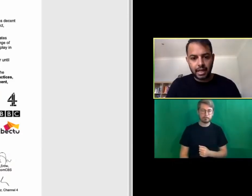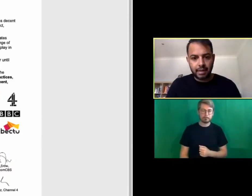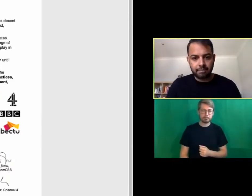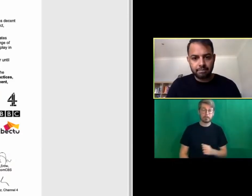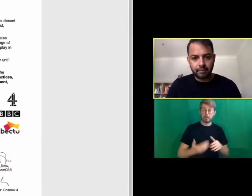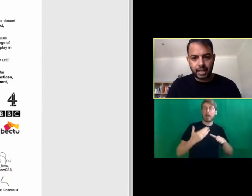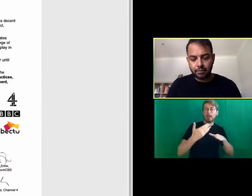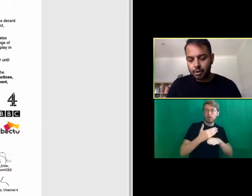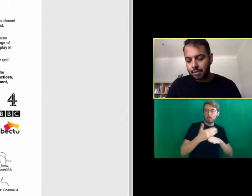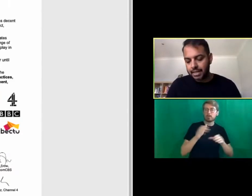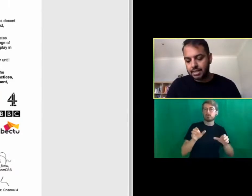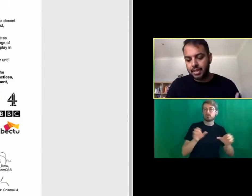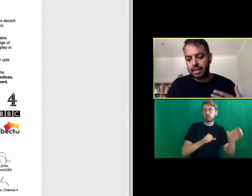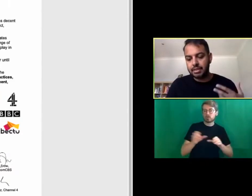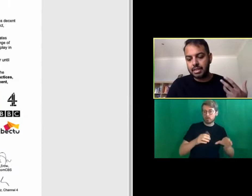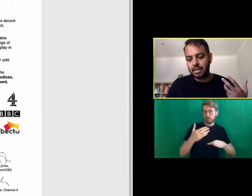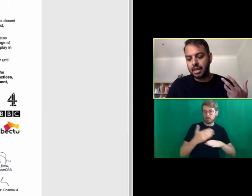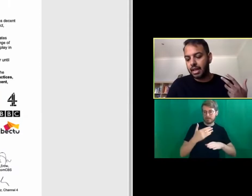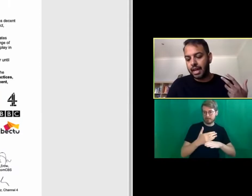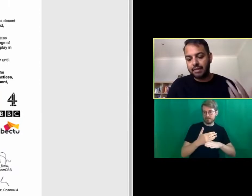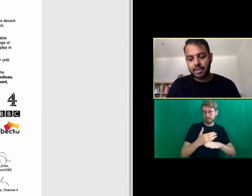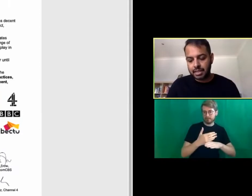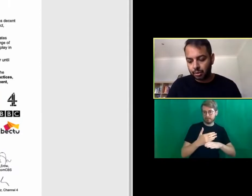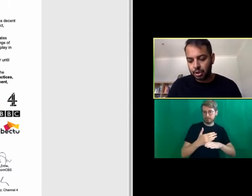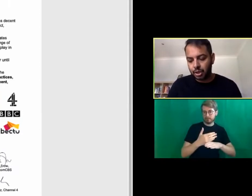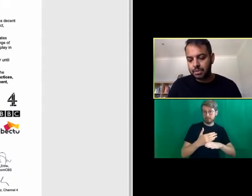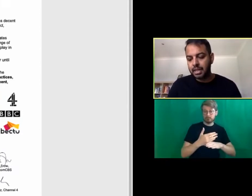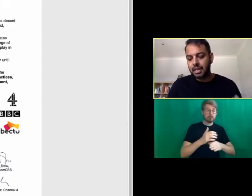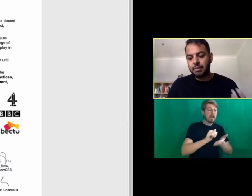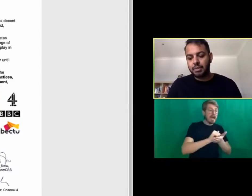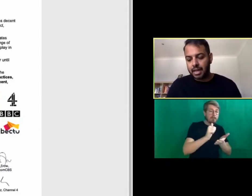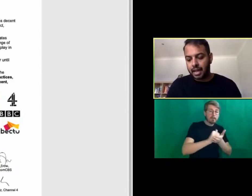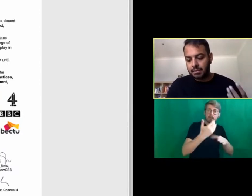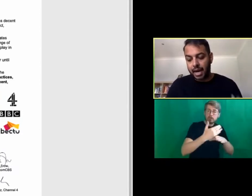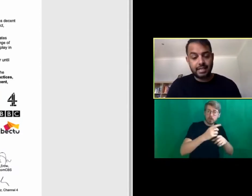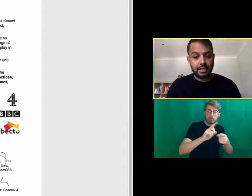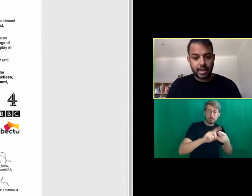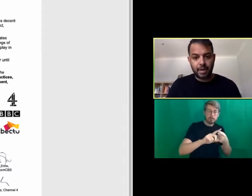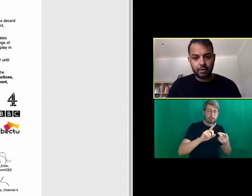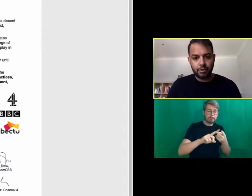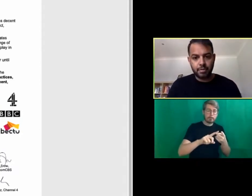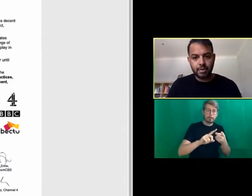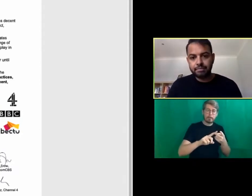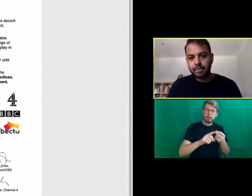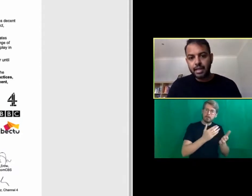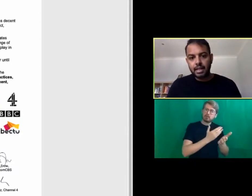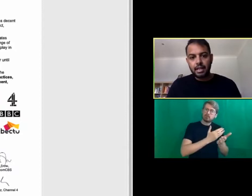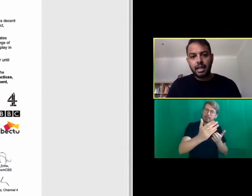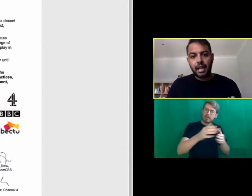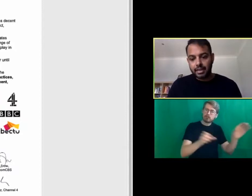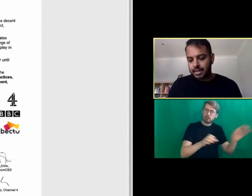employment and recruitment practices so that includes advertising all jobs protect and practicing transparent recruitment.